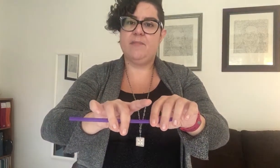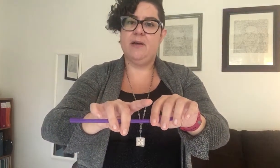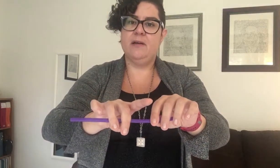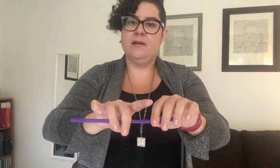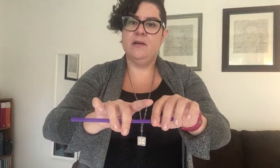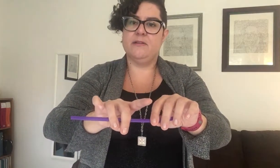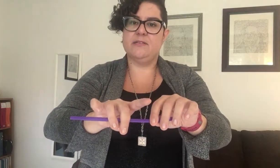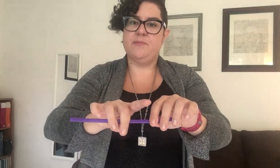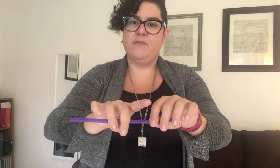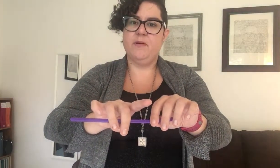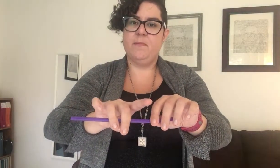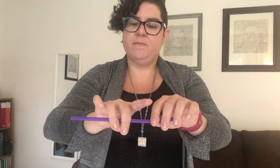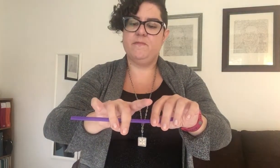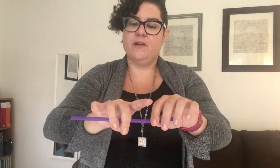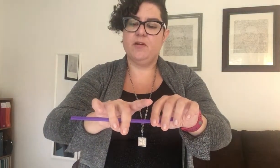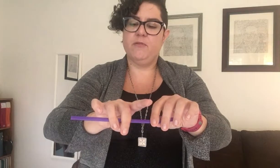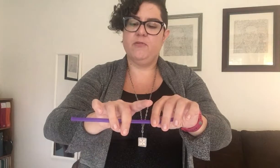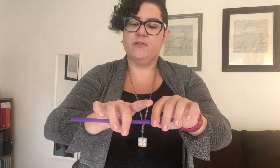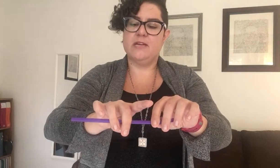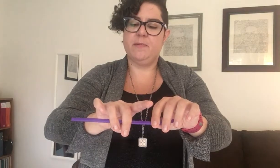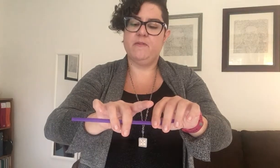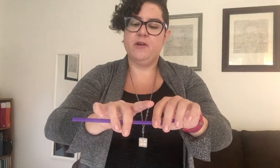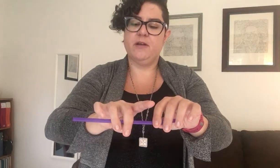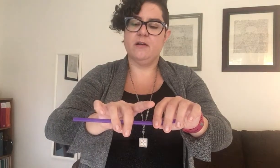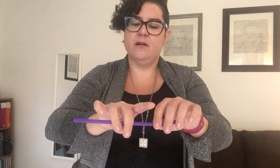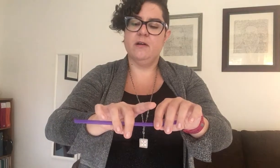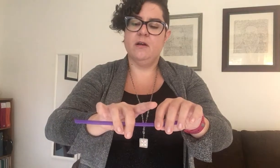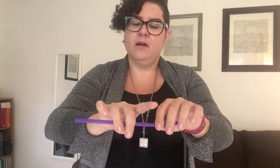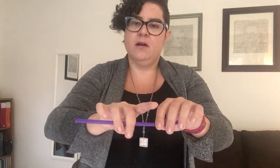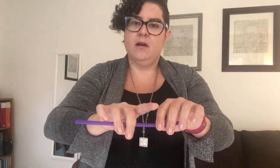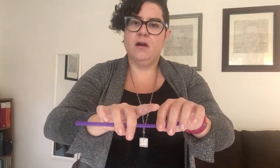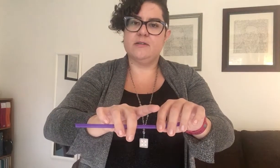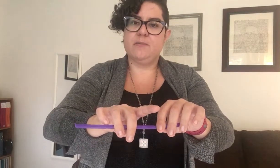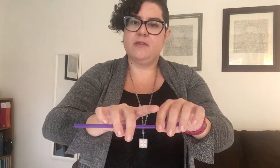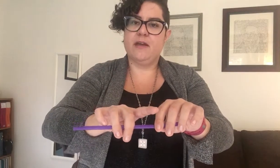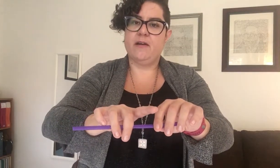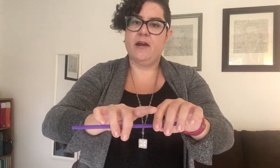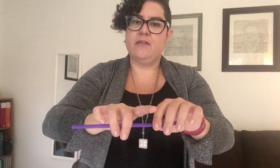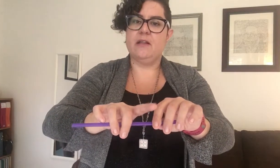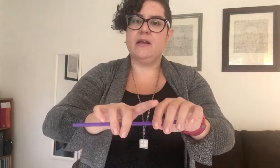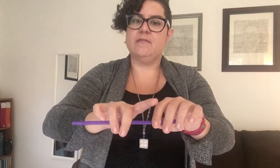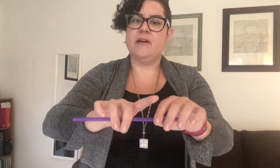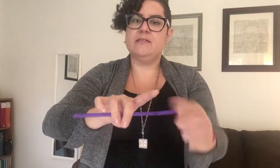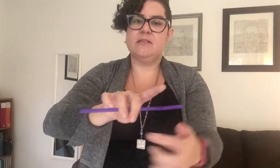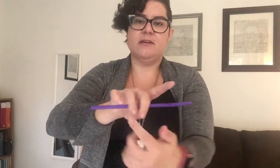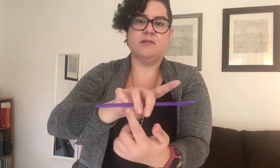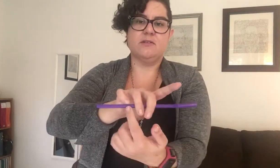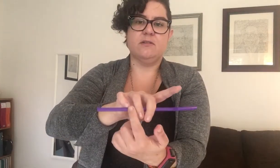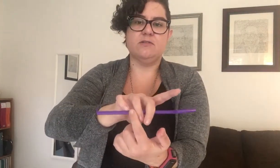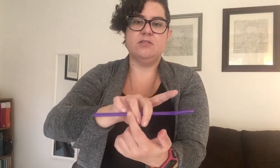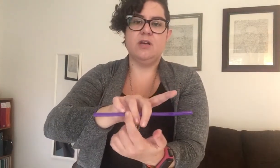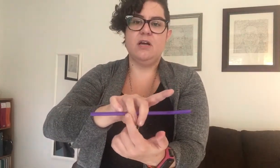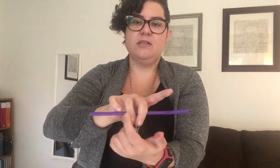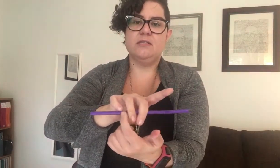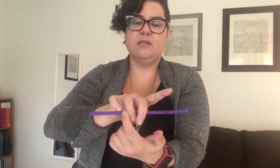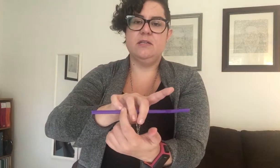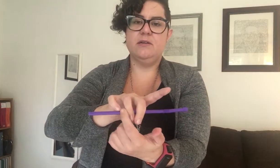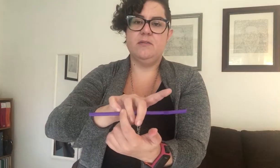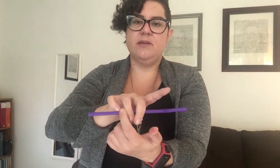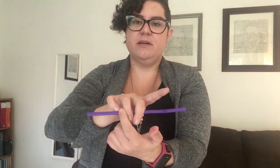the tip of our finger number four, the tip of our ear on top of the carrot and then let it rest there. So there's just a little bit